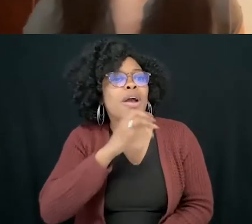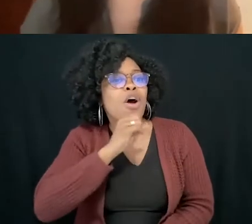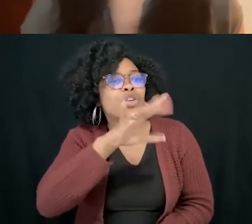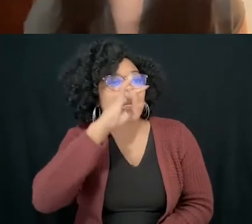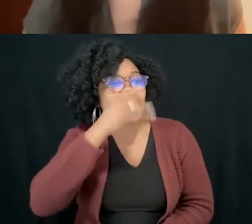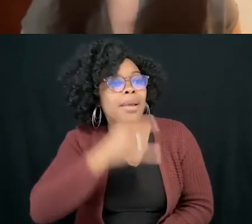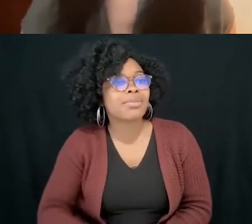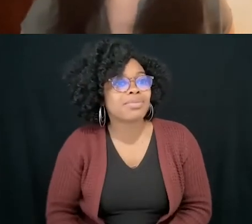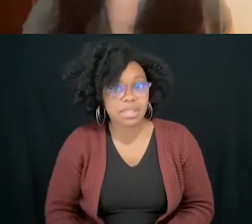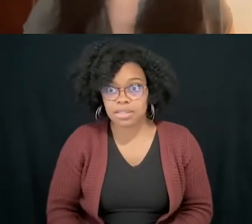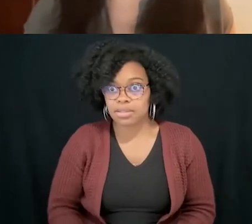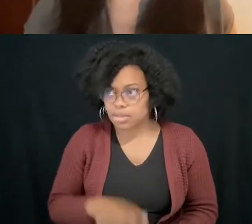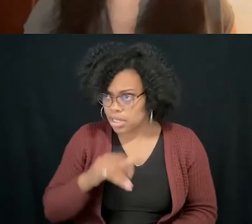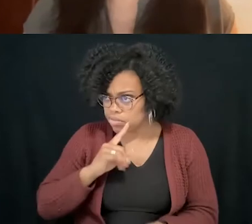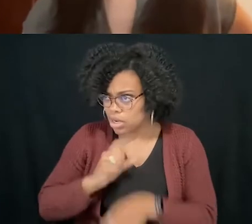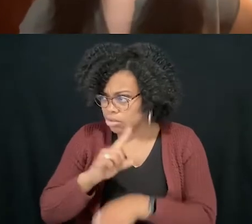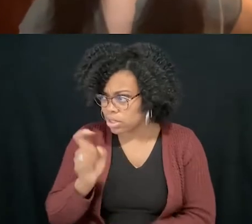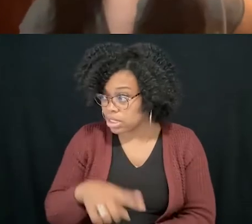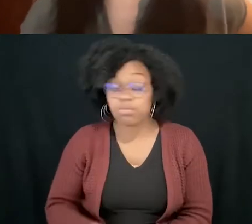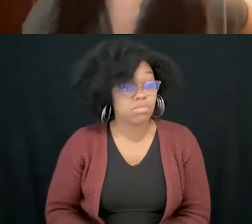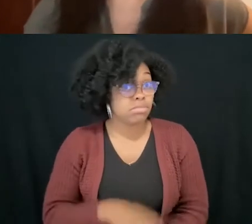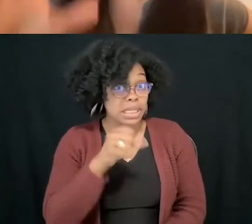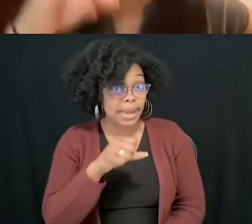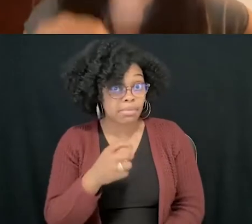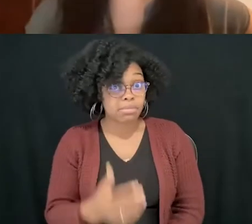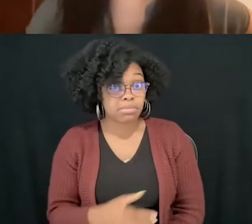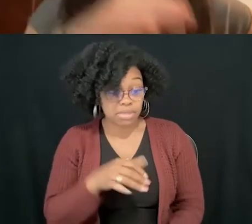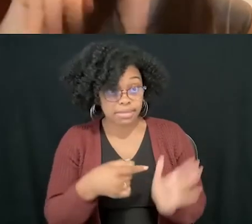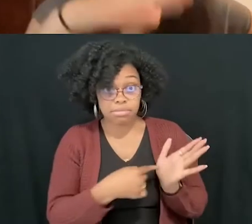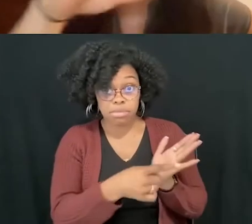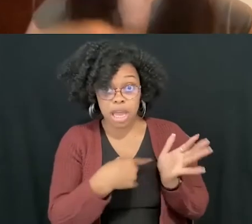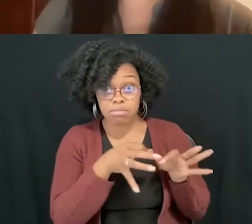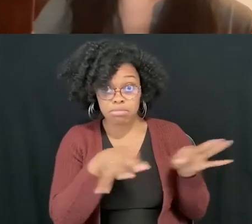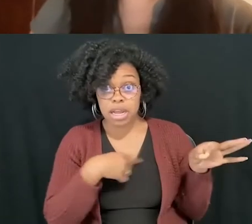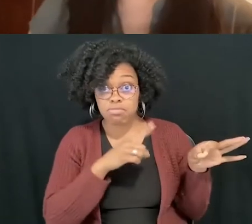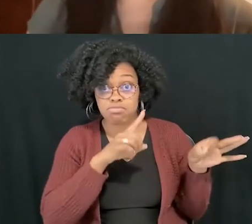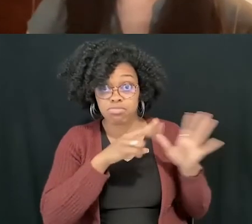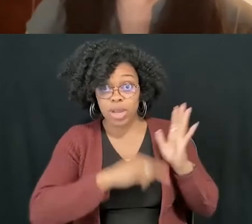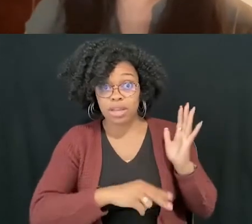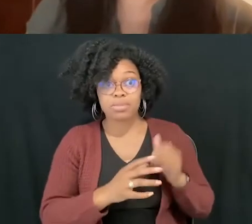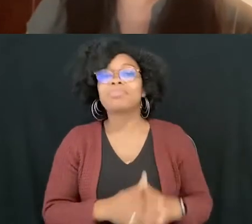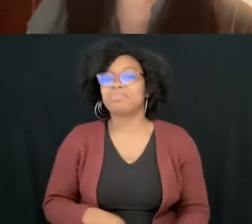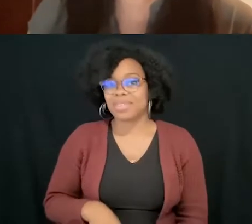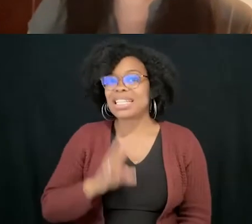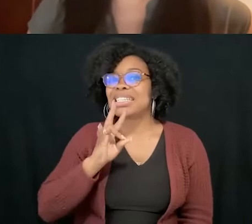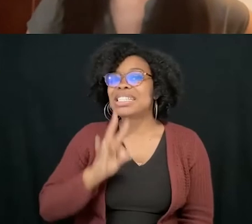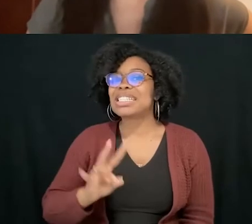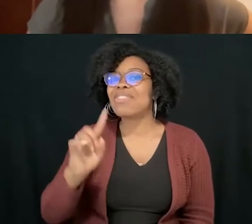Is that that that's the actual question? It's an actual question that that's the we'll just give you a seven and a half off ball question. Seven and a half